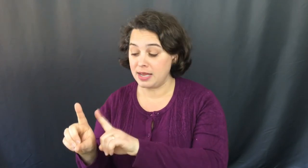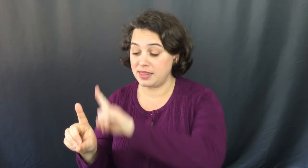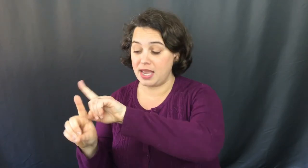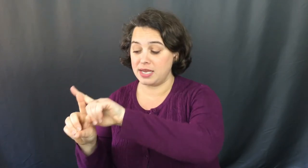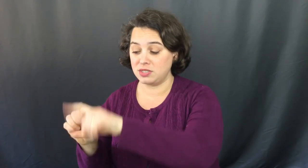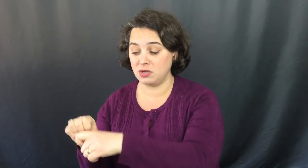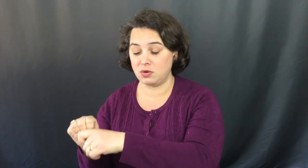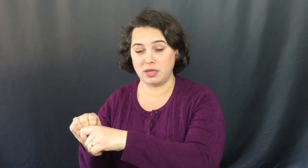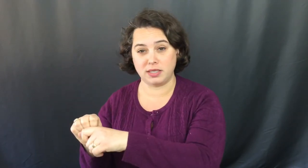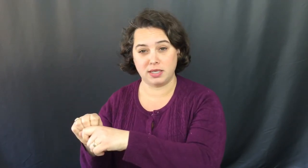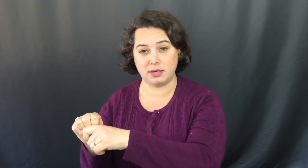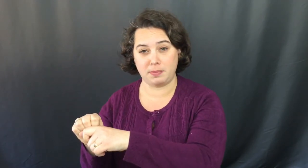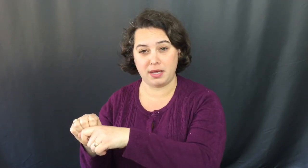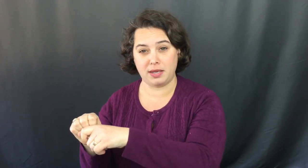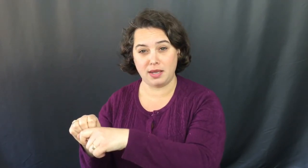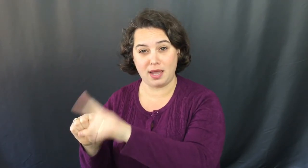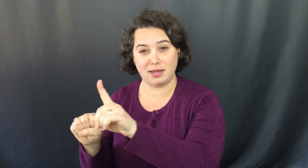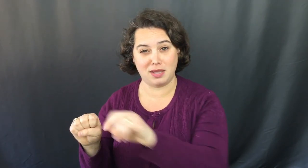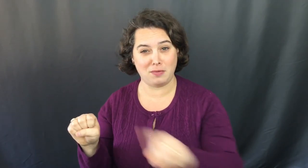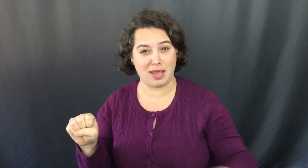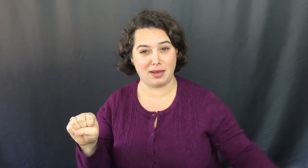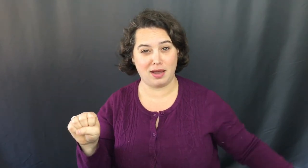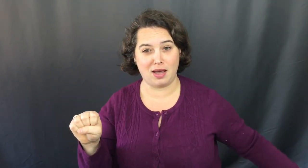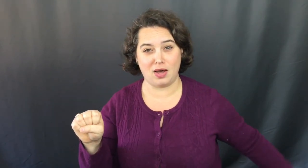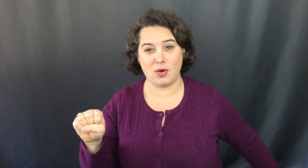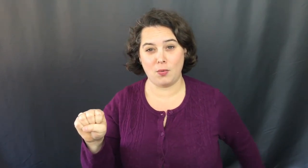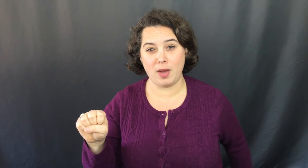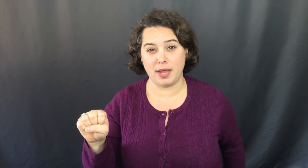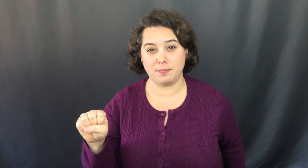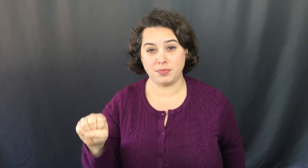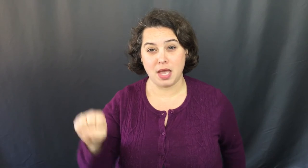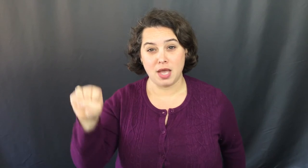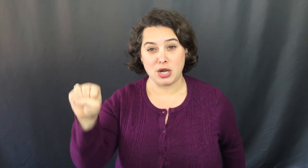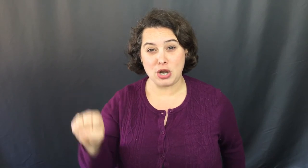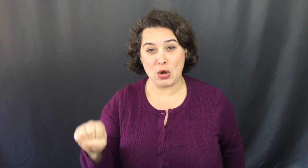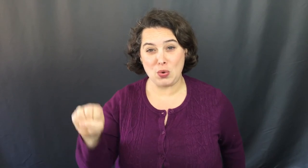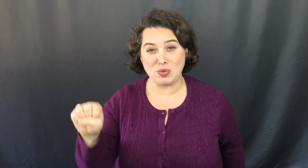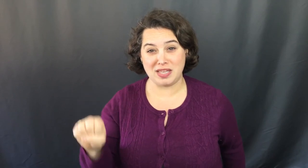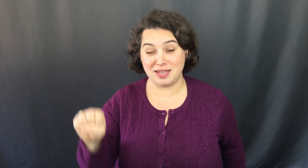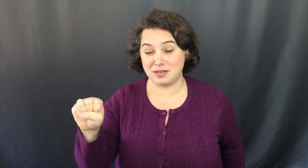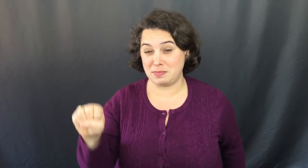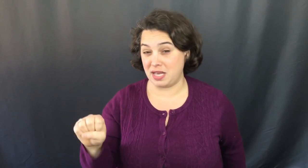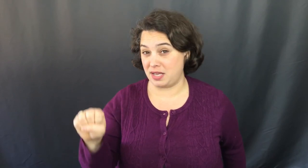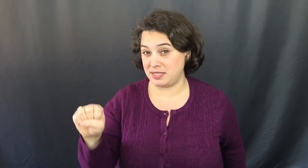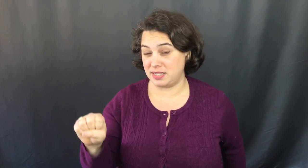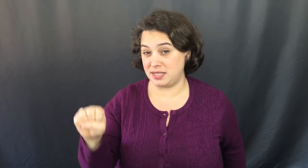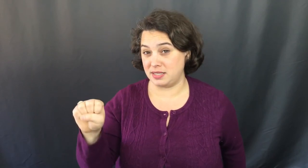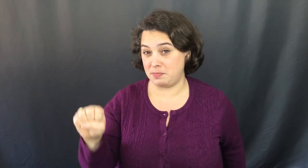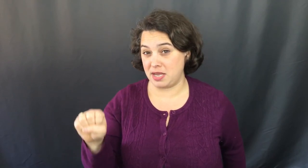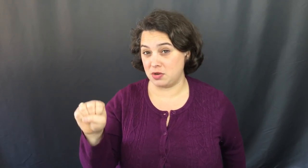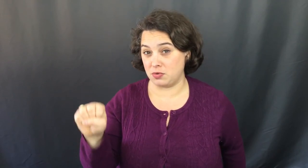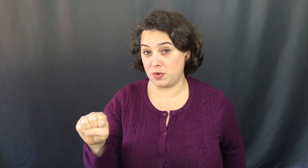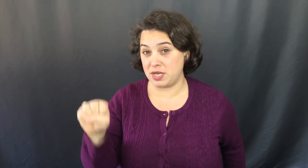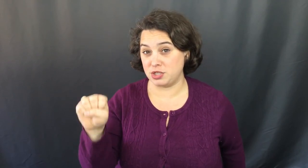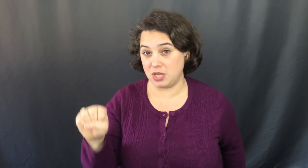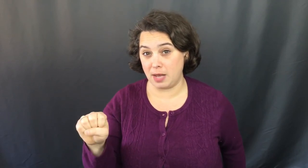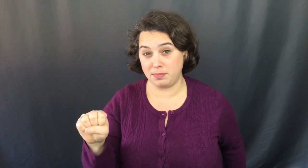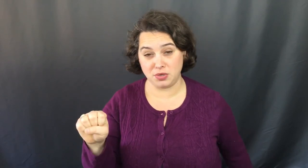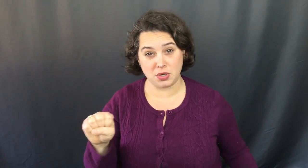They took one little bunny and they ran away. away. No little bunnies in the bakery shop. You know